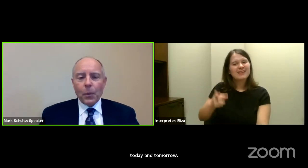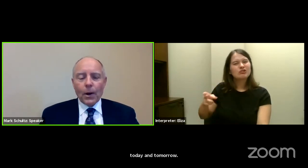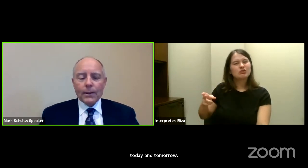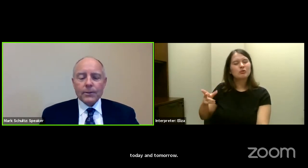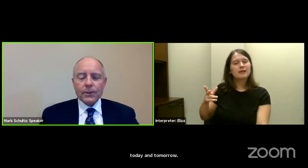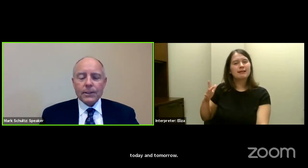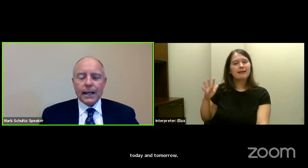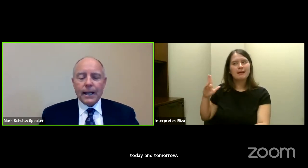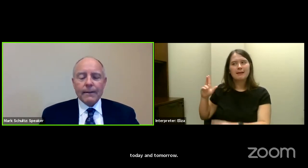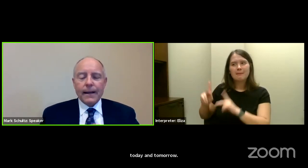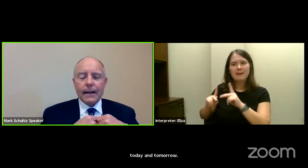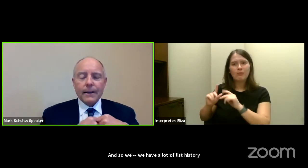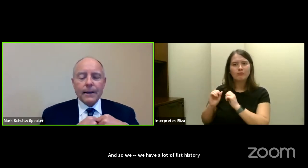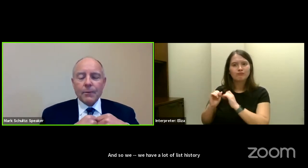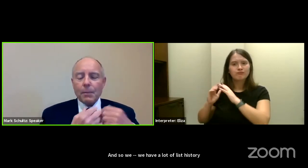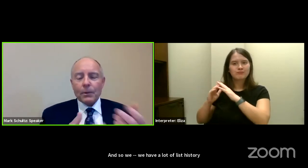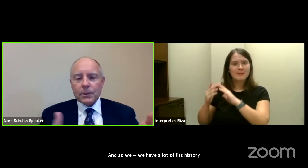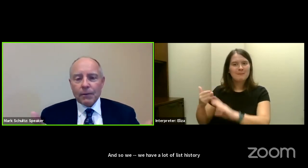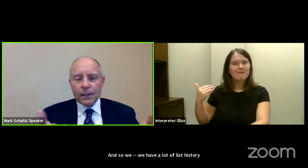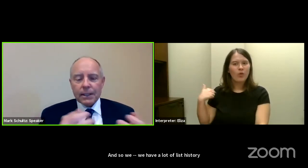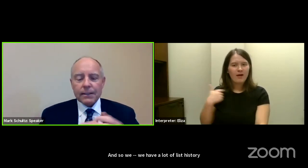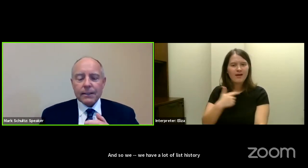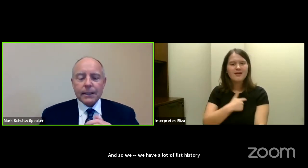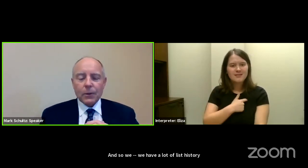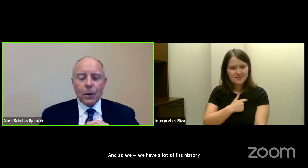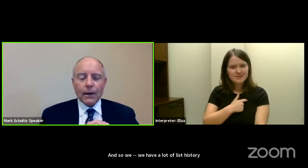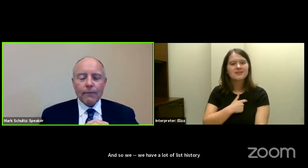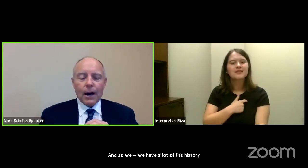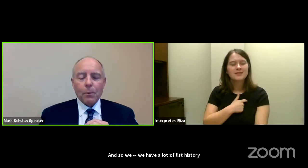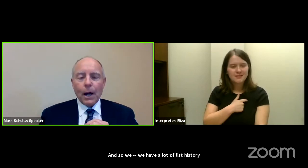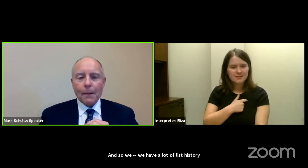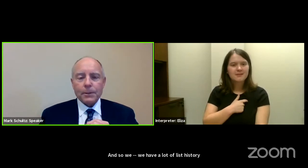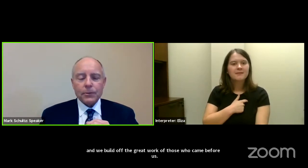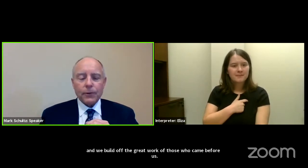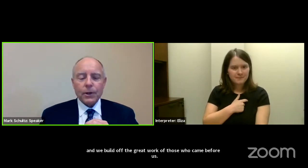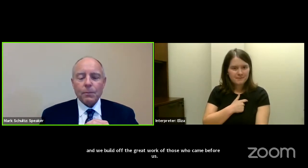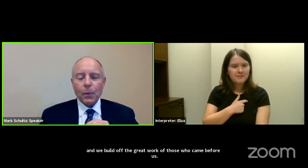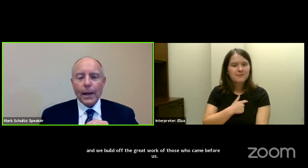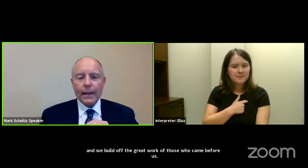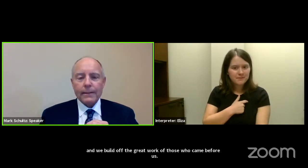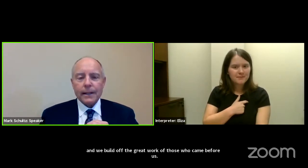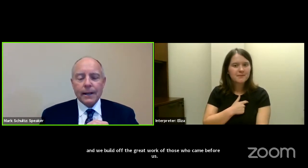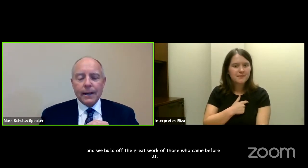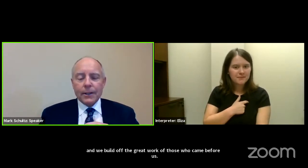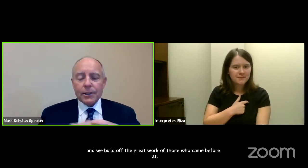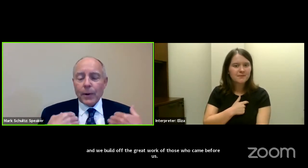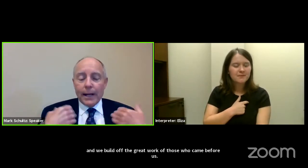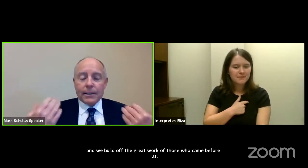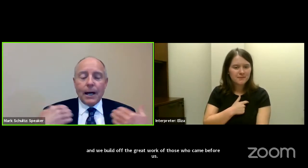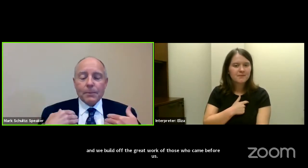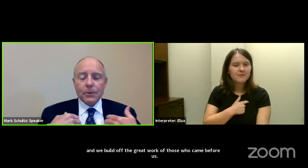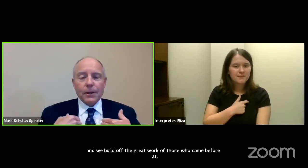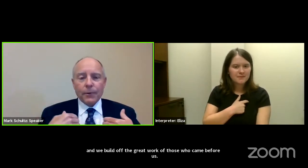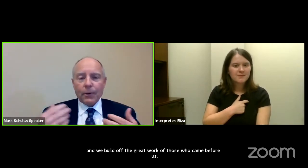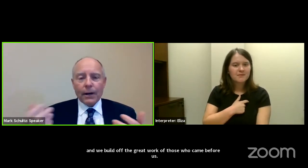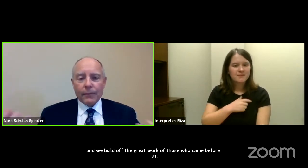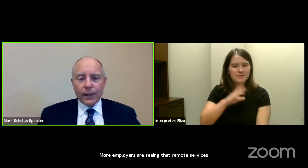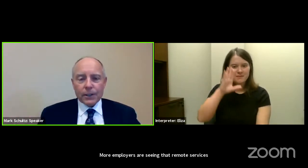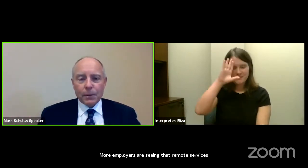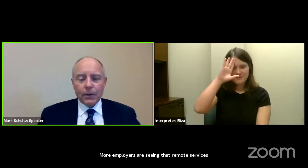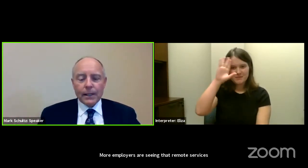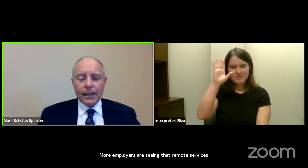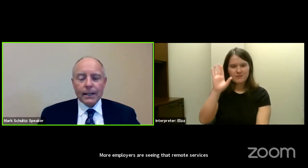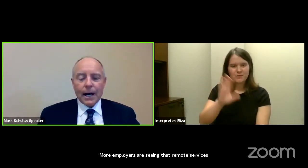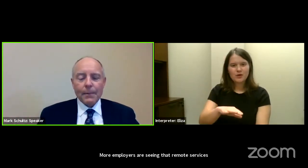More employers are seeing that remote services and telework are viable options for their employees. This creates an opportunity for